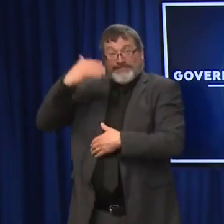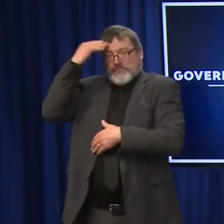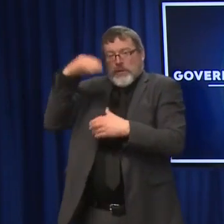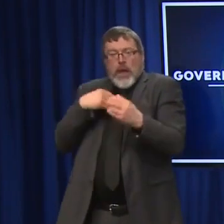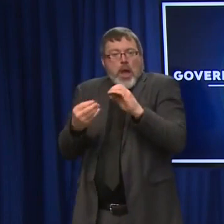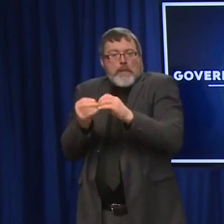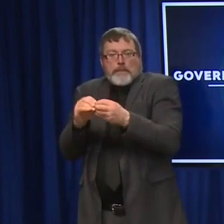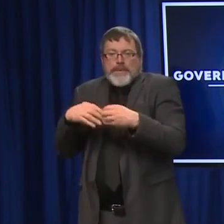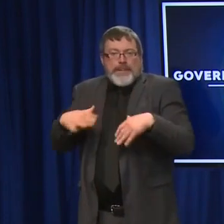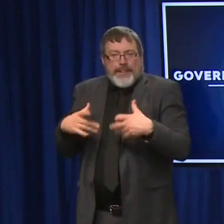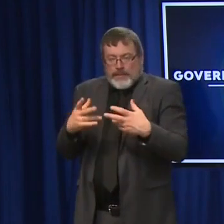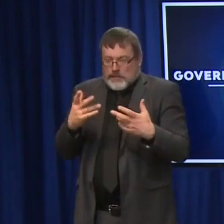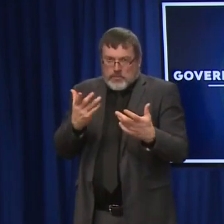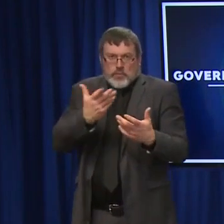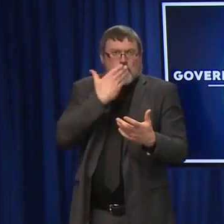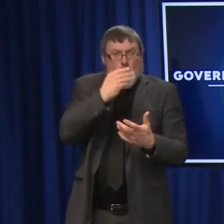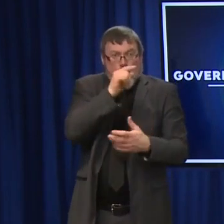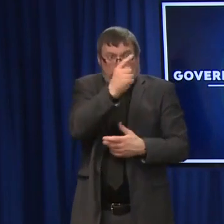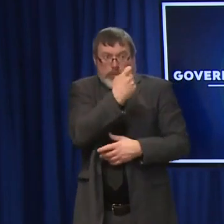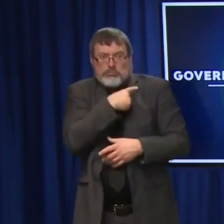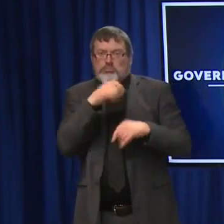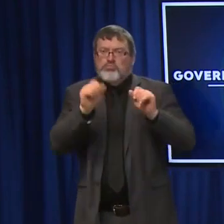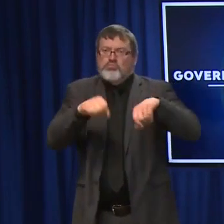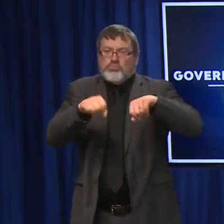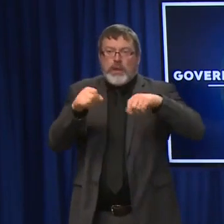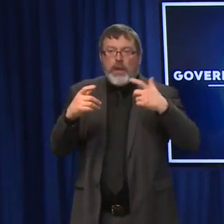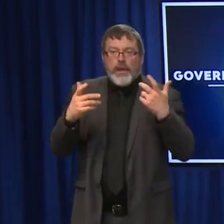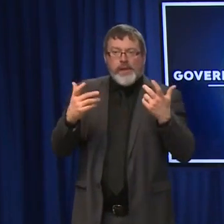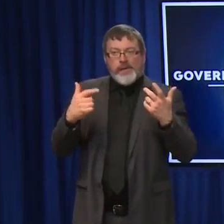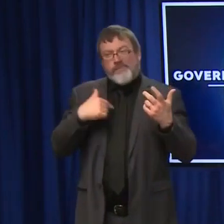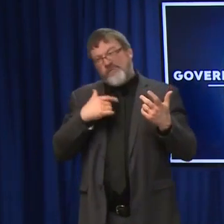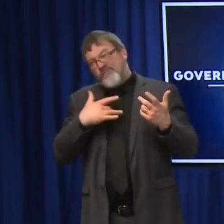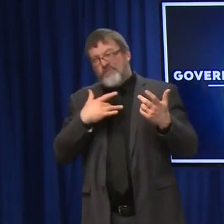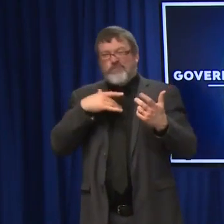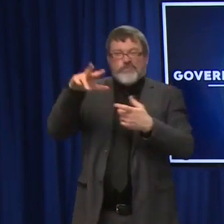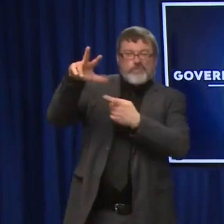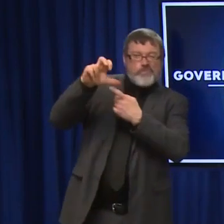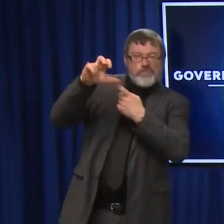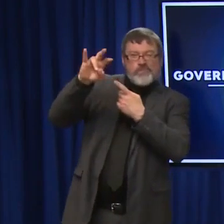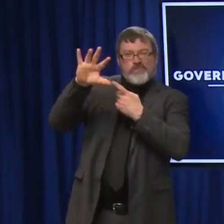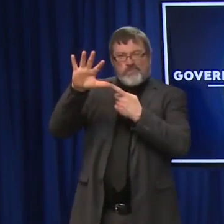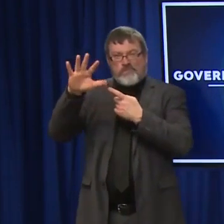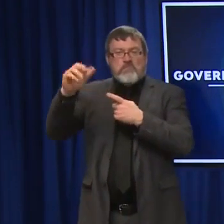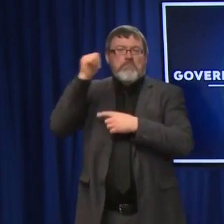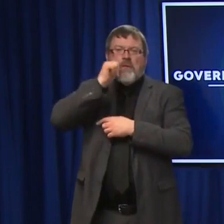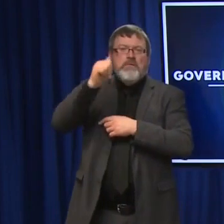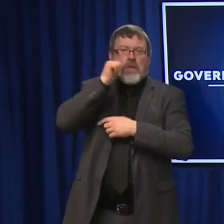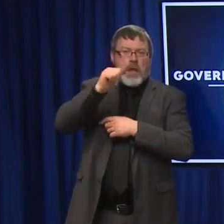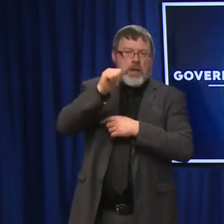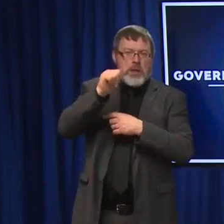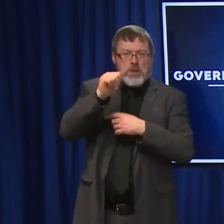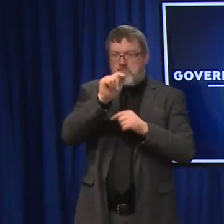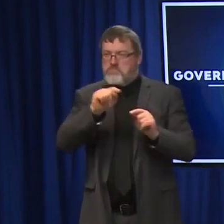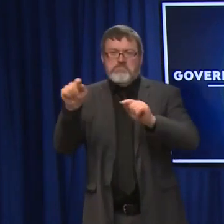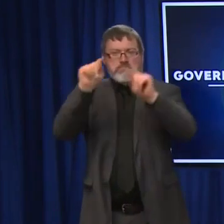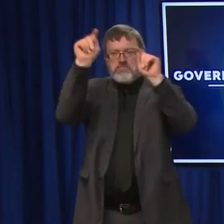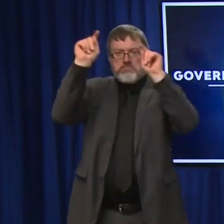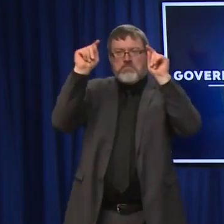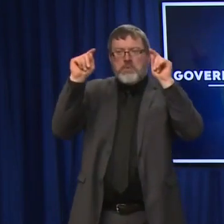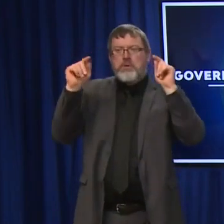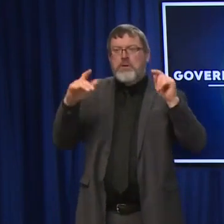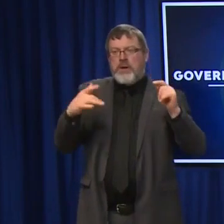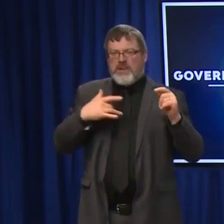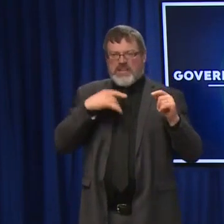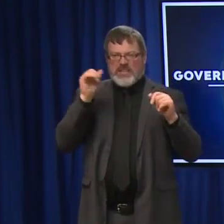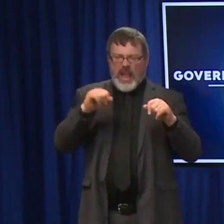fixed sites. Each one could do about 375 doses a day. So, you know, we can see exactly how many